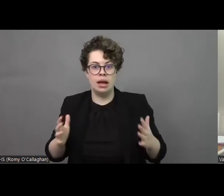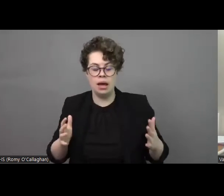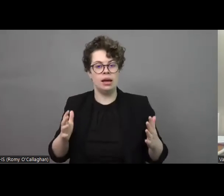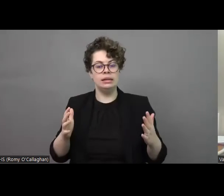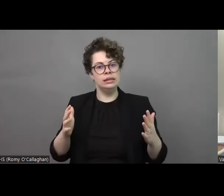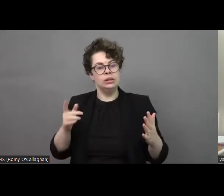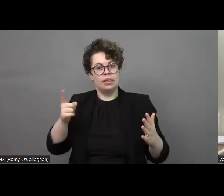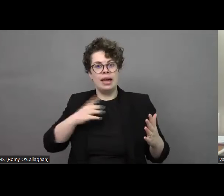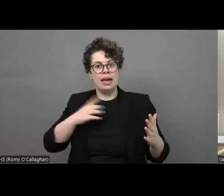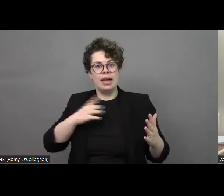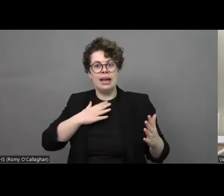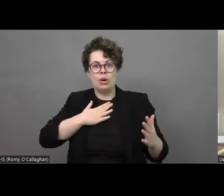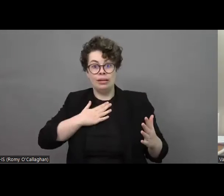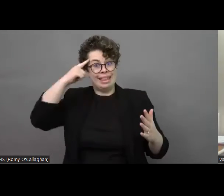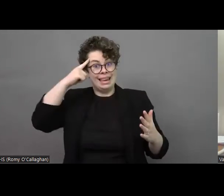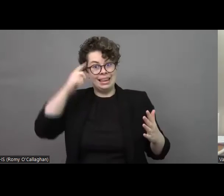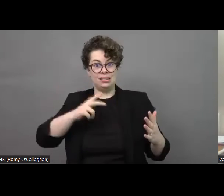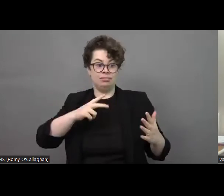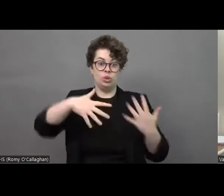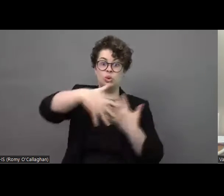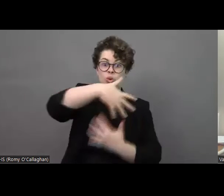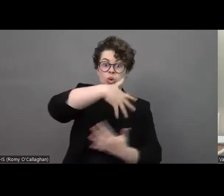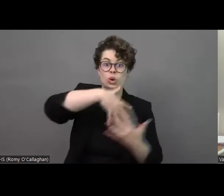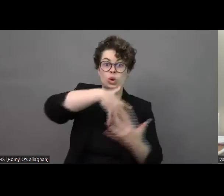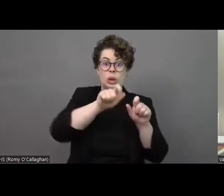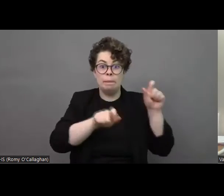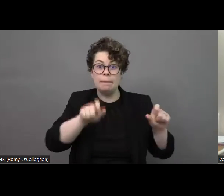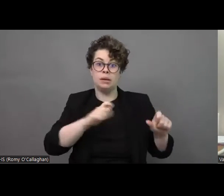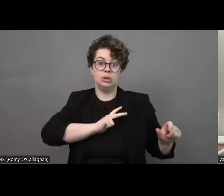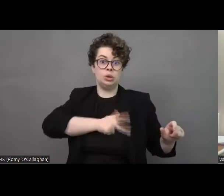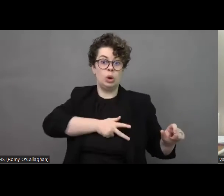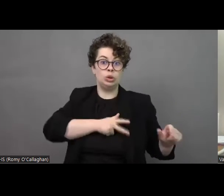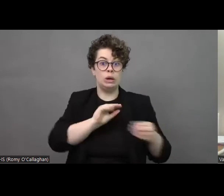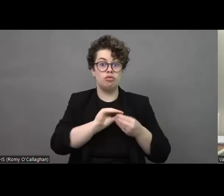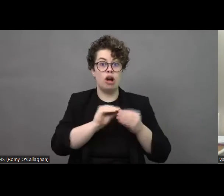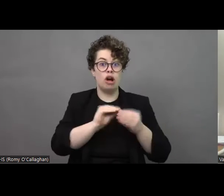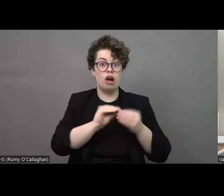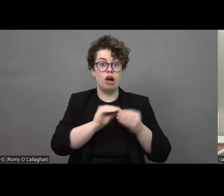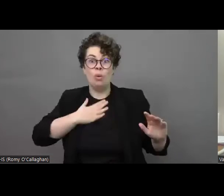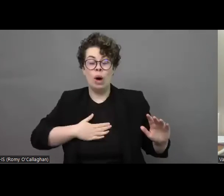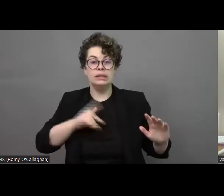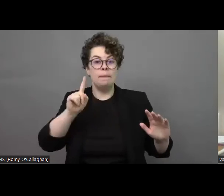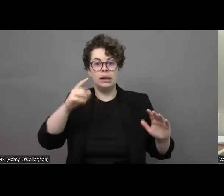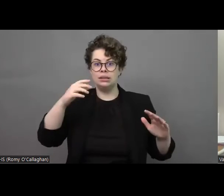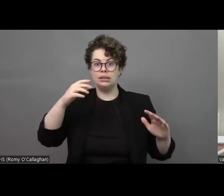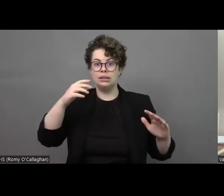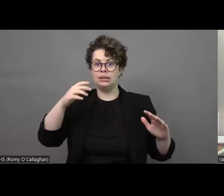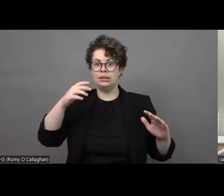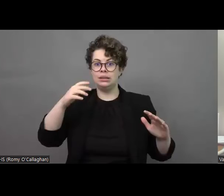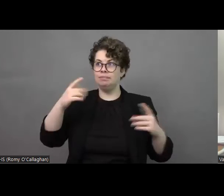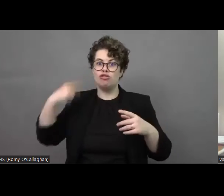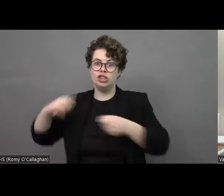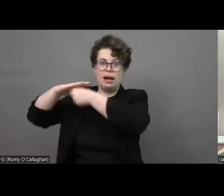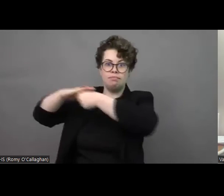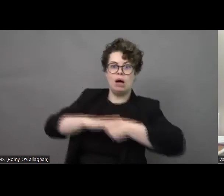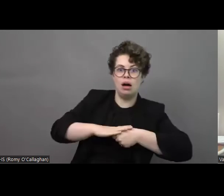address social problems that are linked that are related to the Russian aggression against Ukraine.